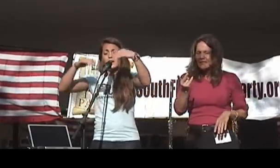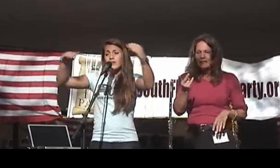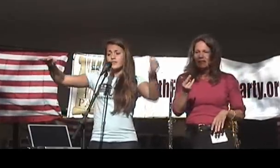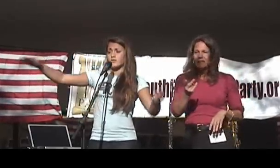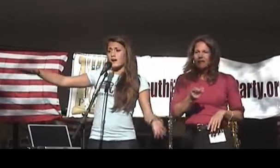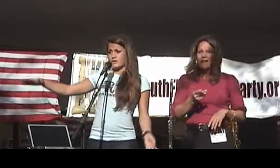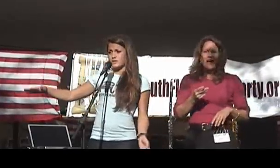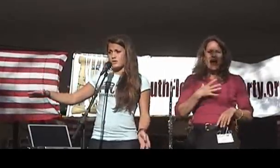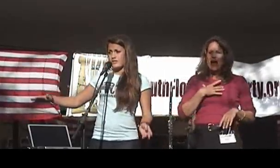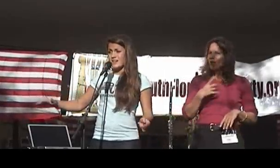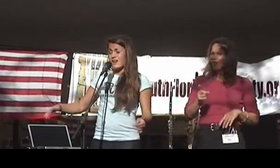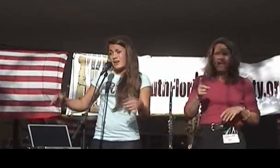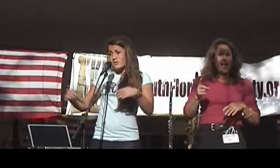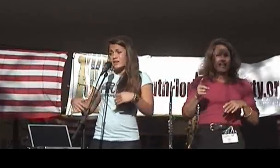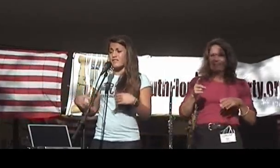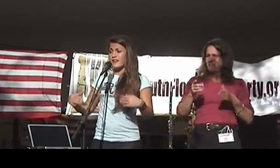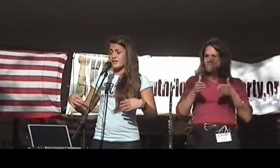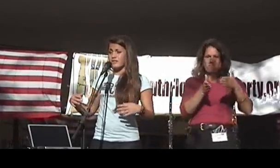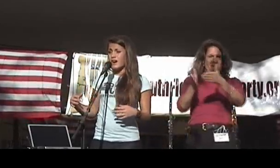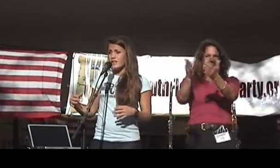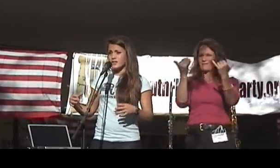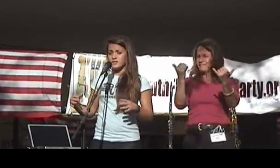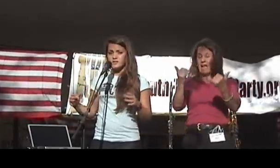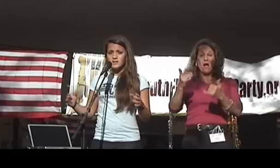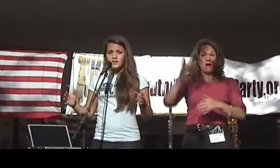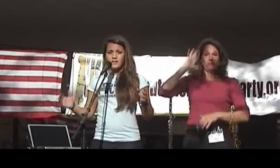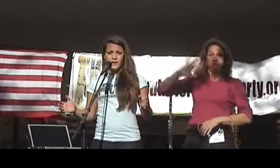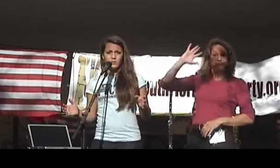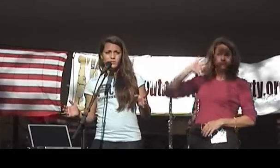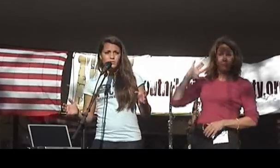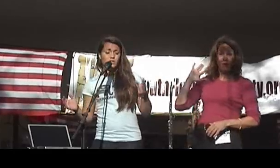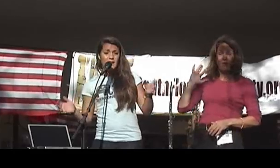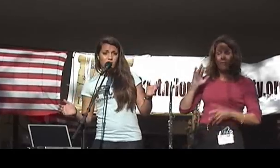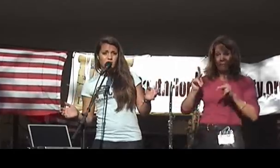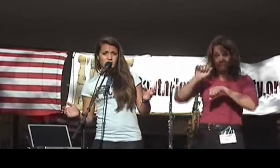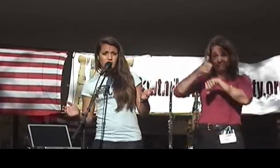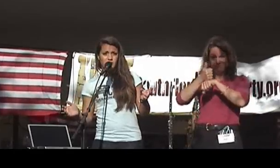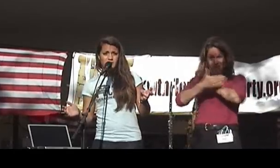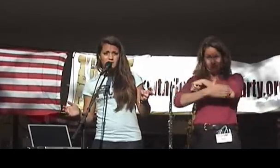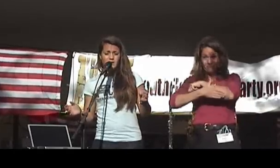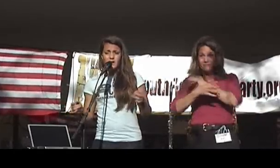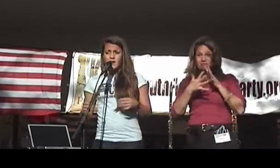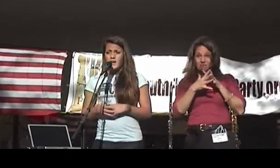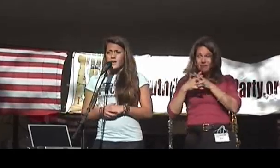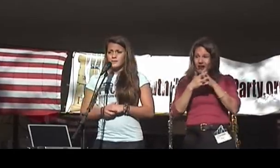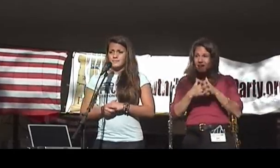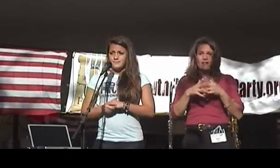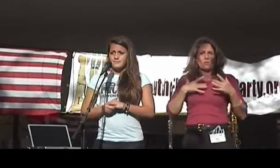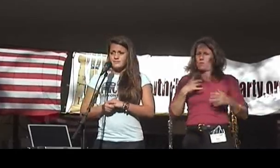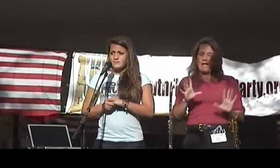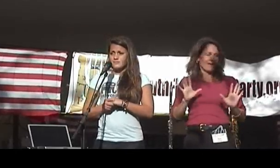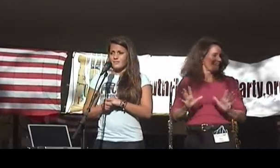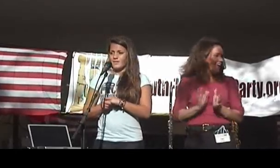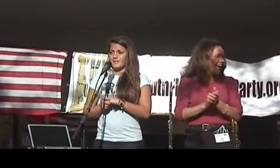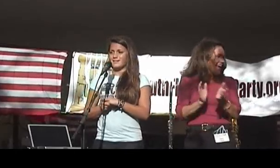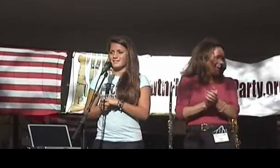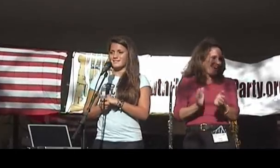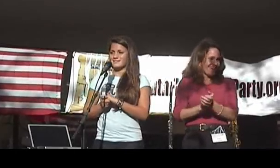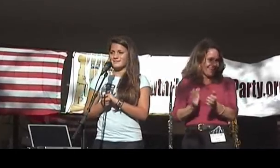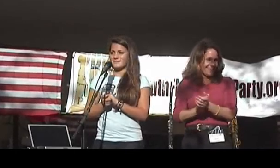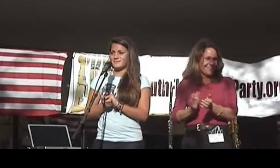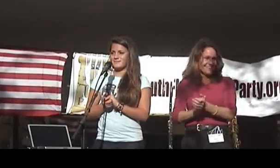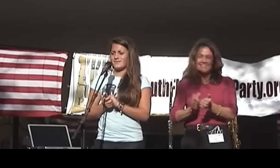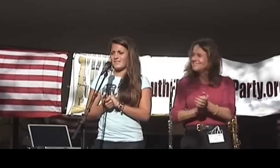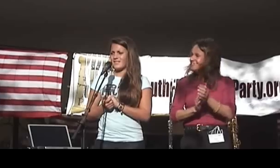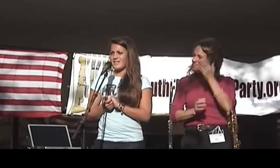I don't like the route it's going right now. And I don't think our founding fathers would like where it's going. Yeah! You are good. Yeah!